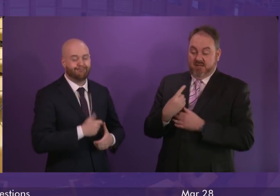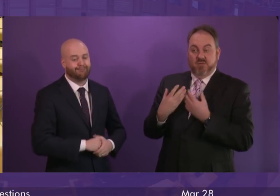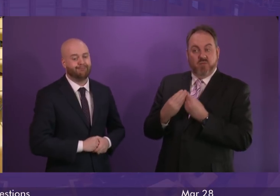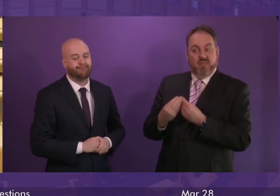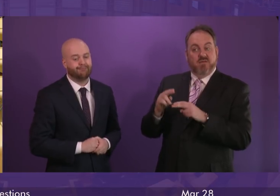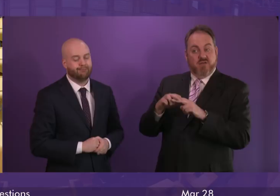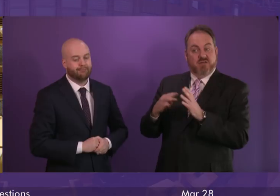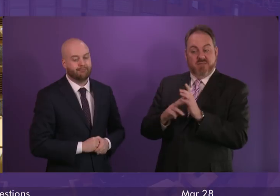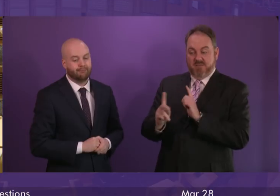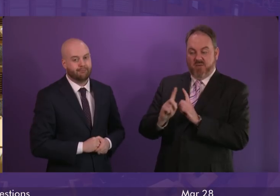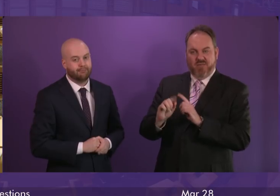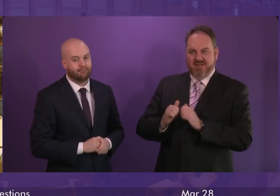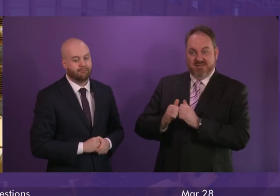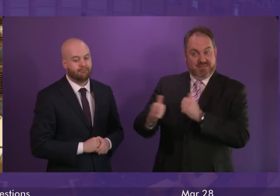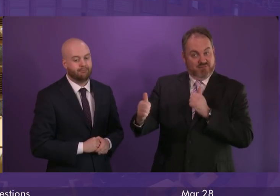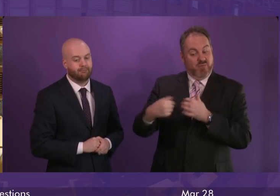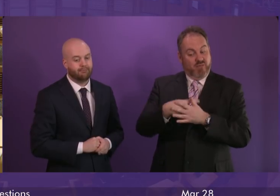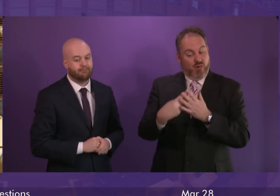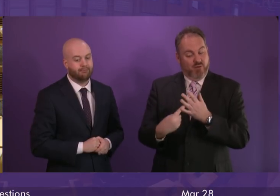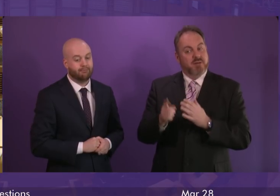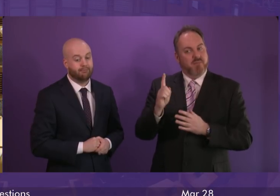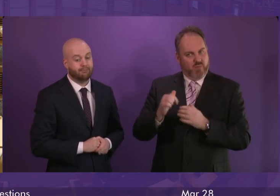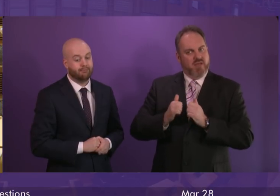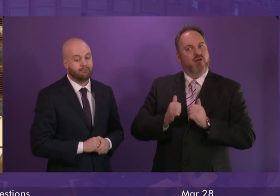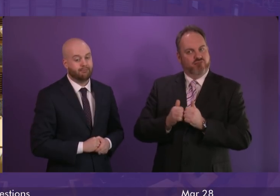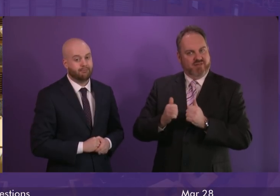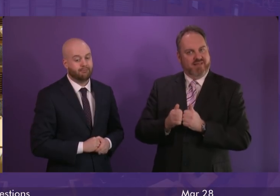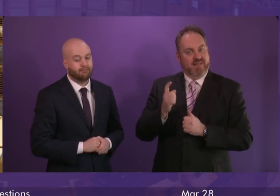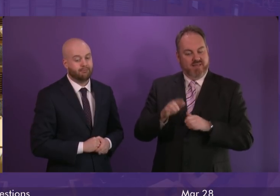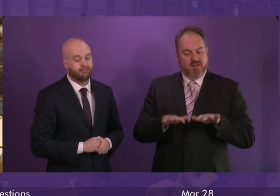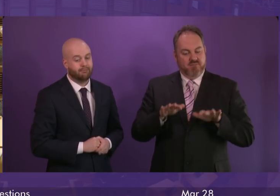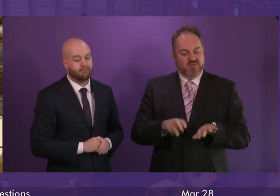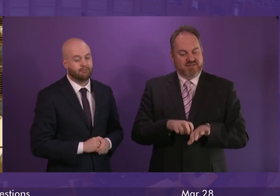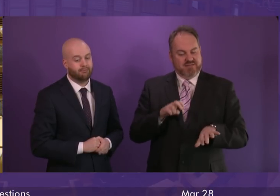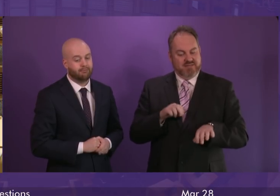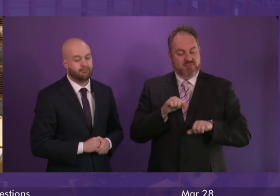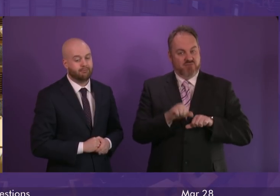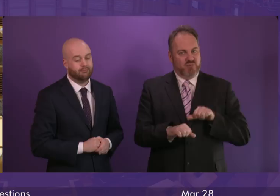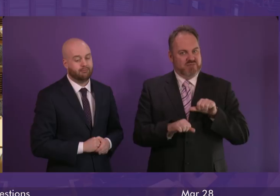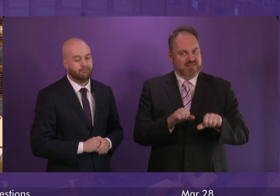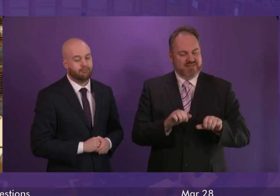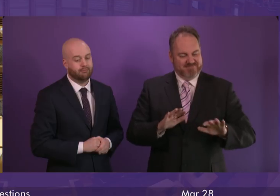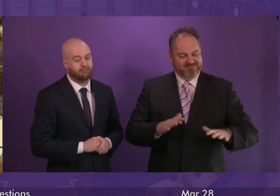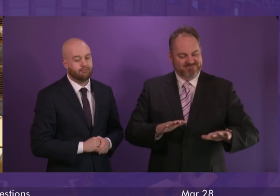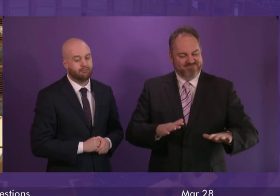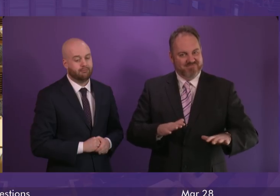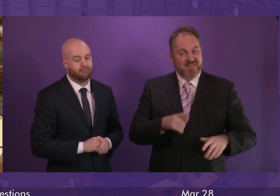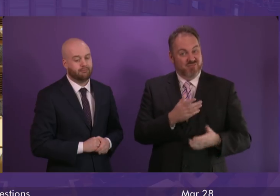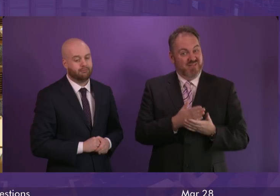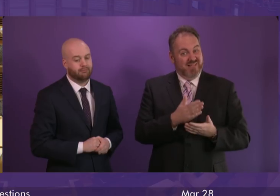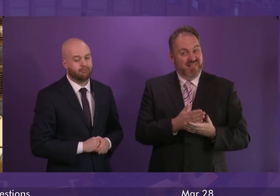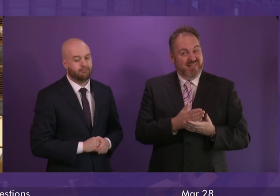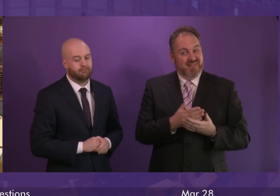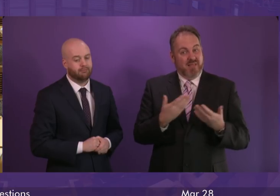differ on some things but we share some frustrations about the Brexit process not least in how it is detracting